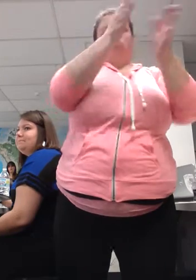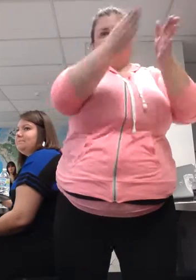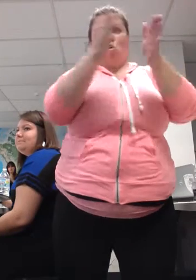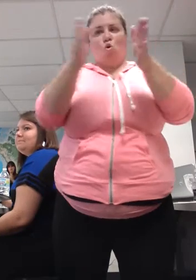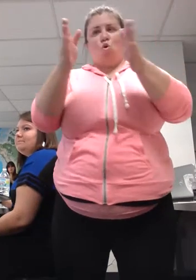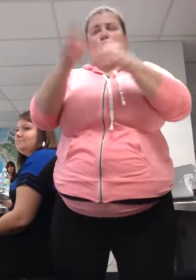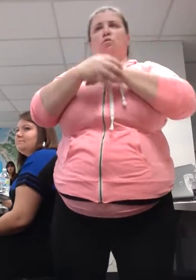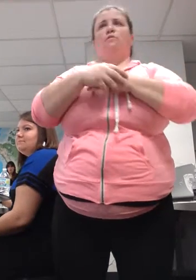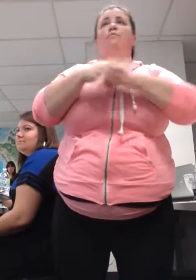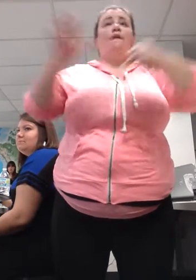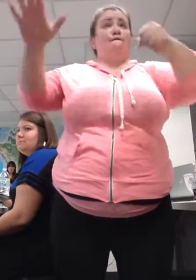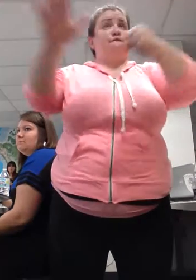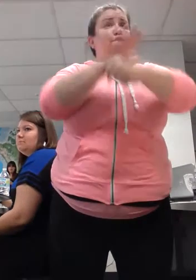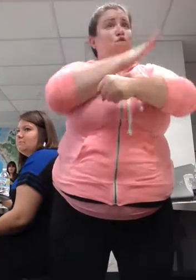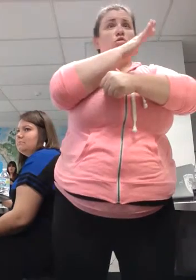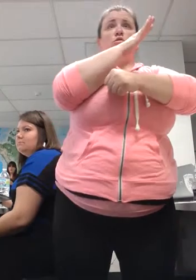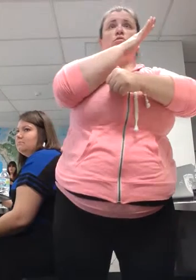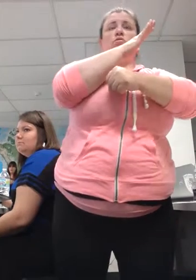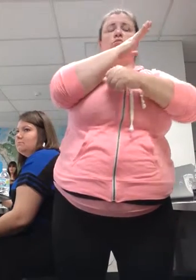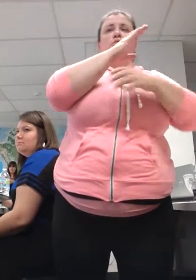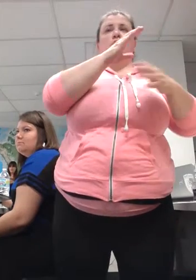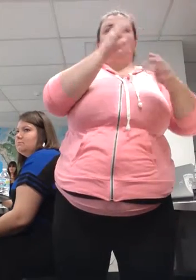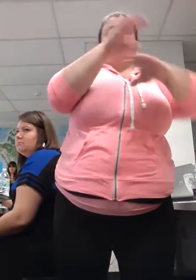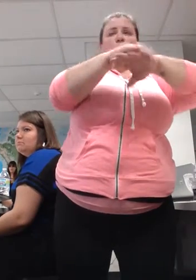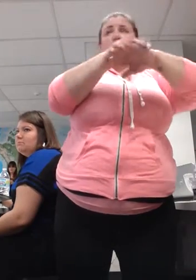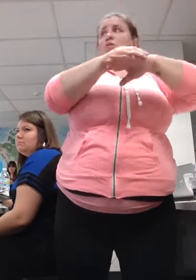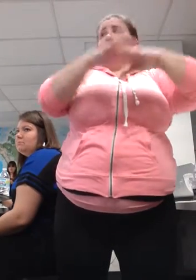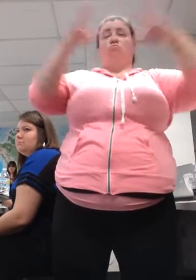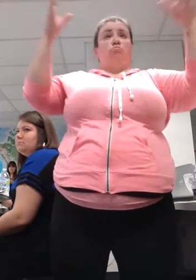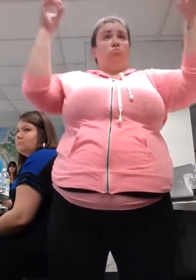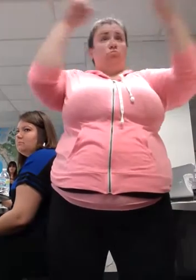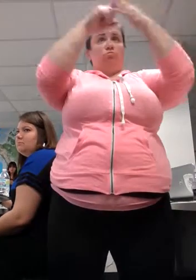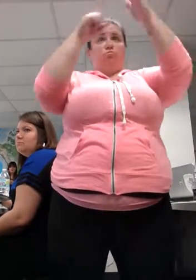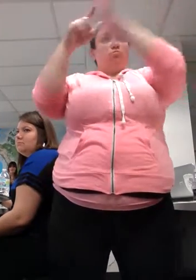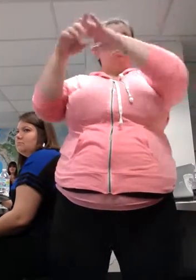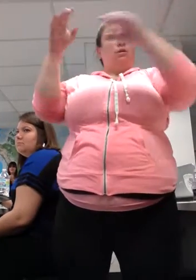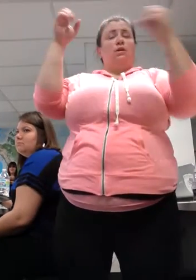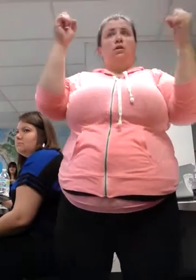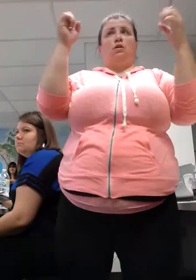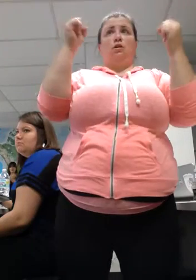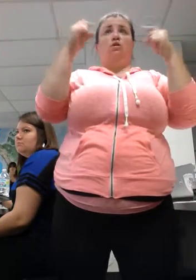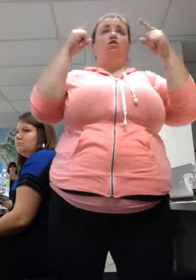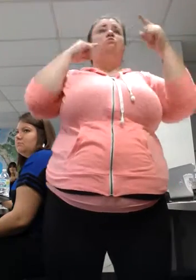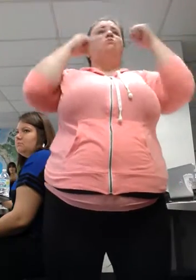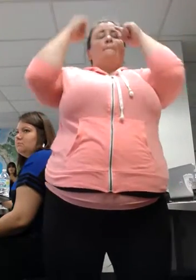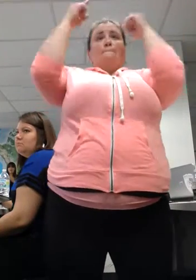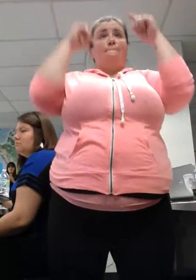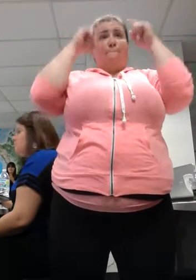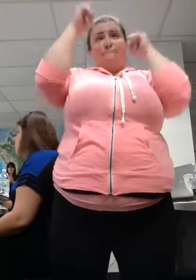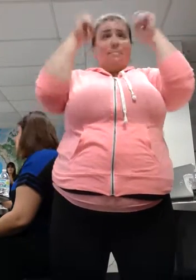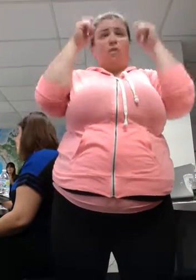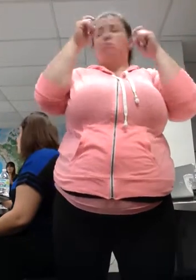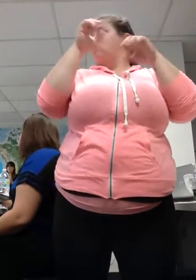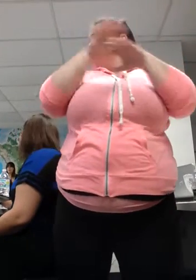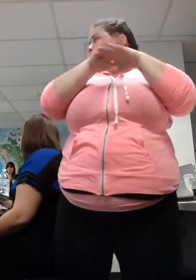full, complete English sentences on your hands and or manually. Jen? Is CASE the same as PSE?